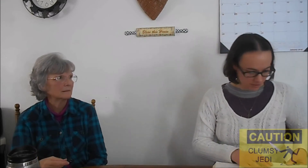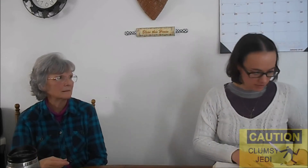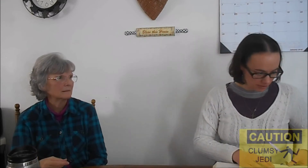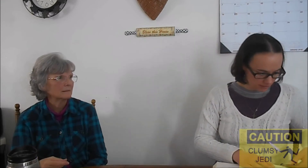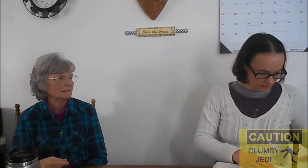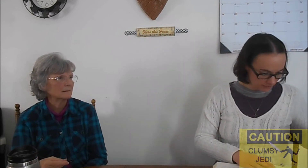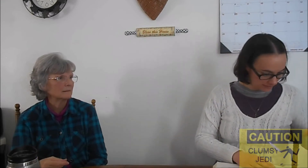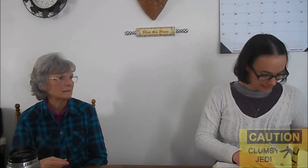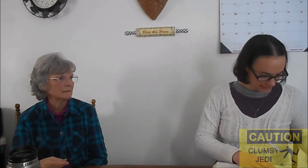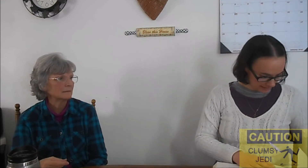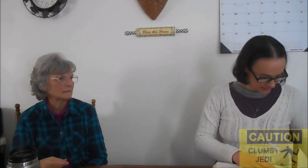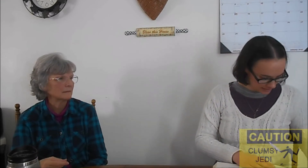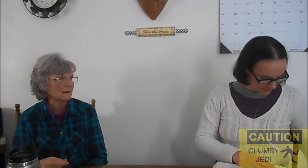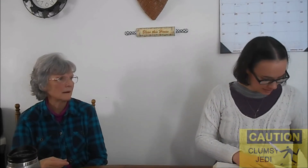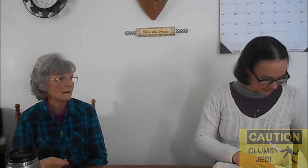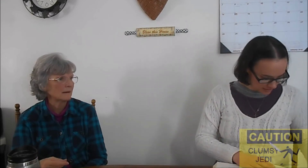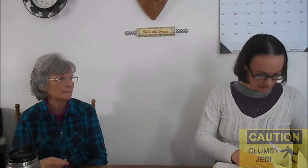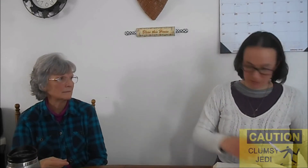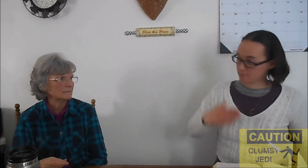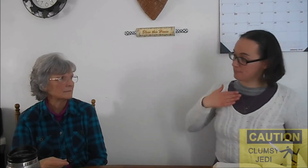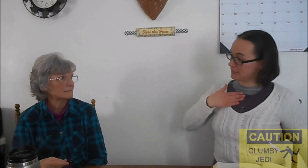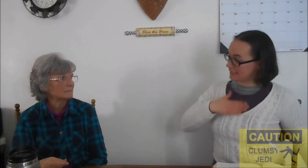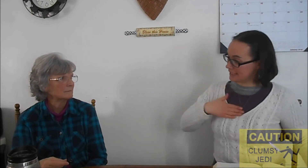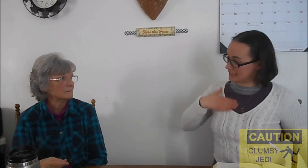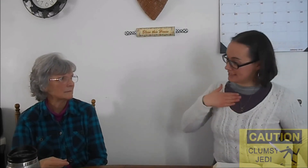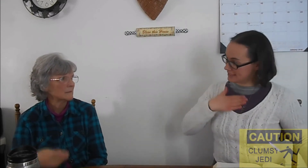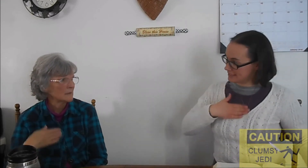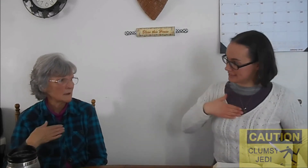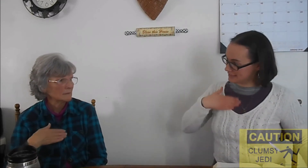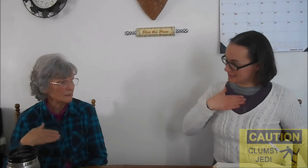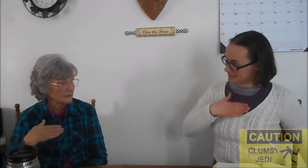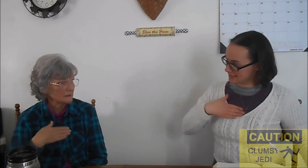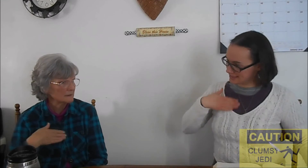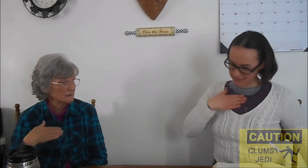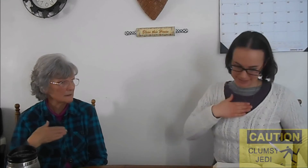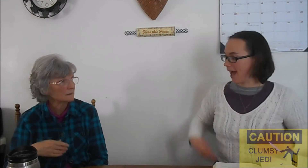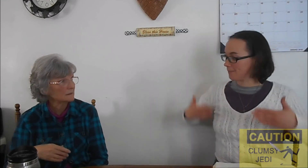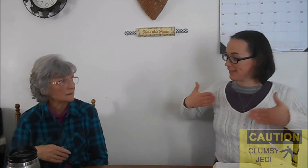Love. Like. Please. Happy.